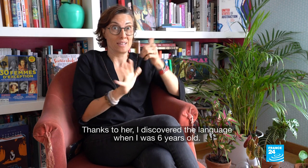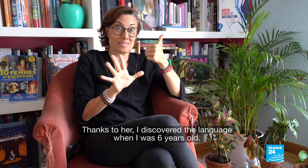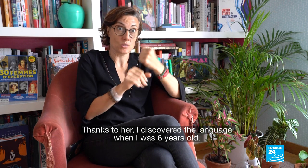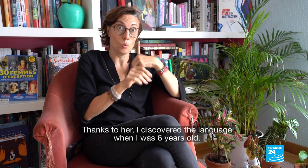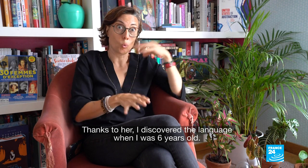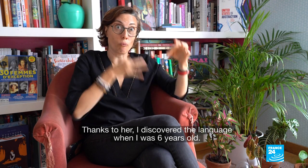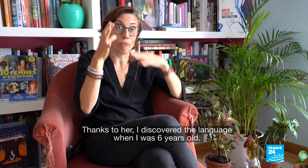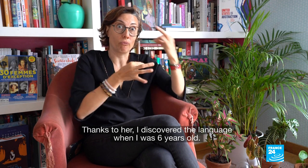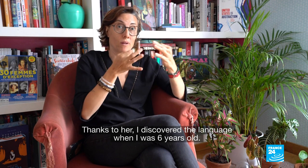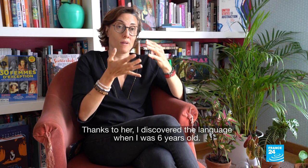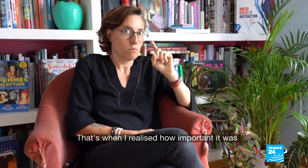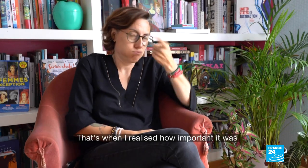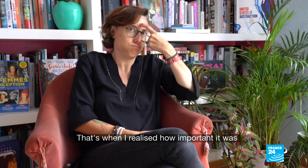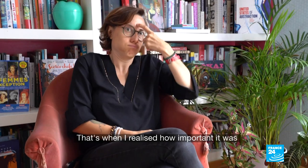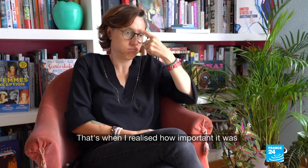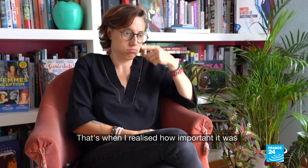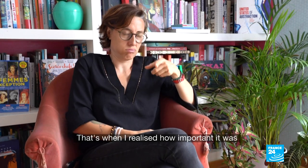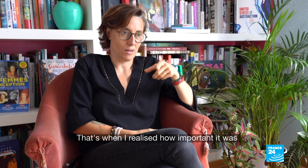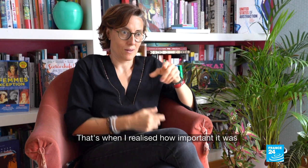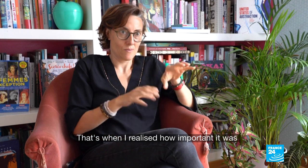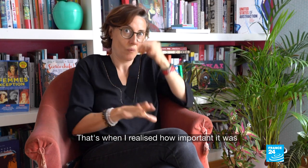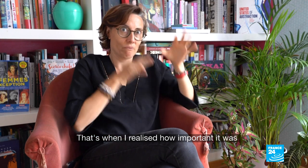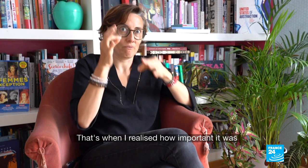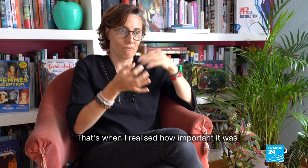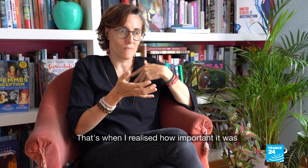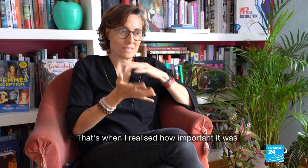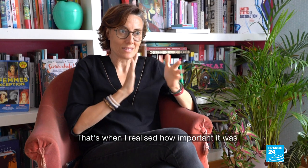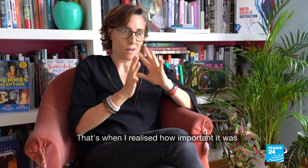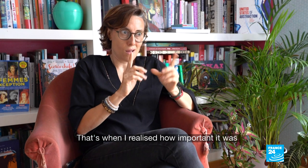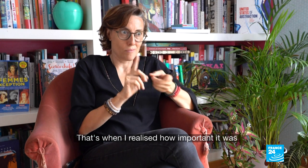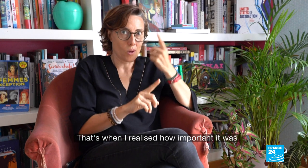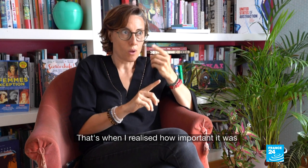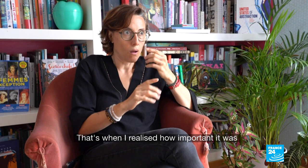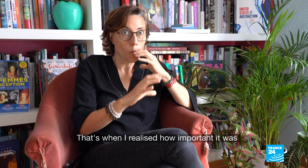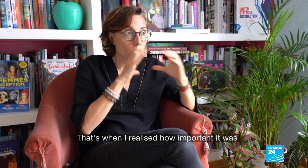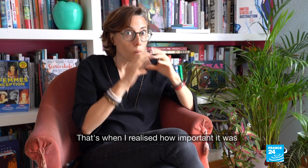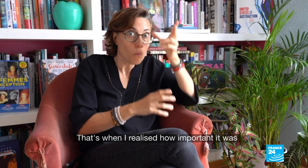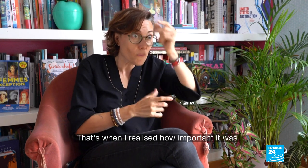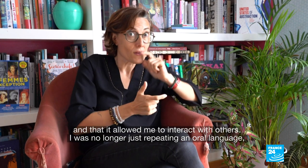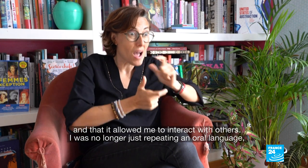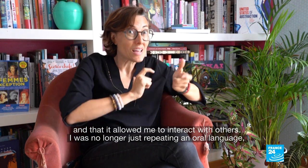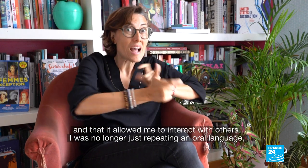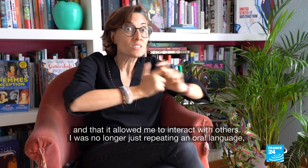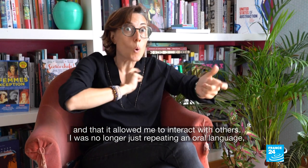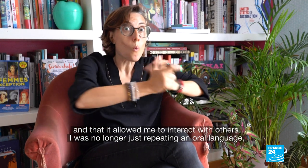silent.